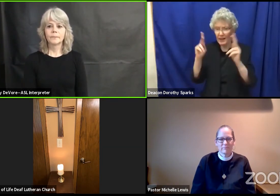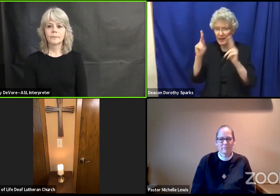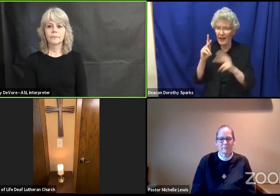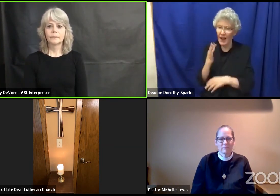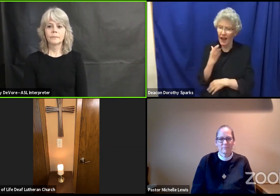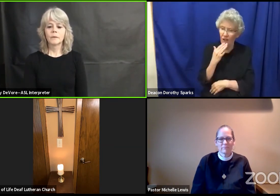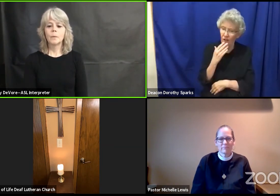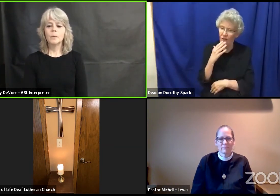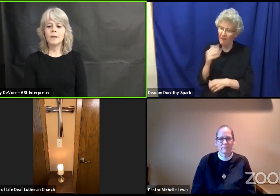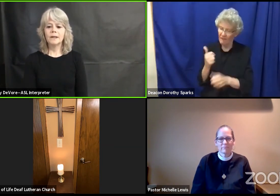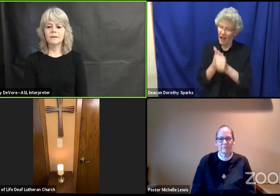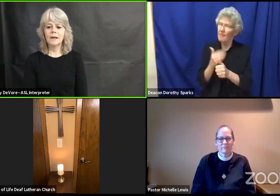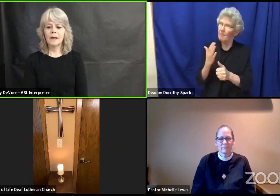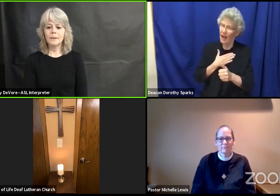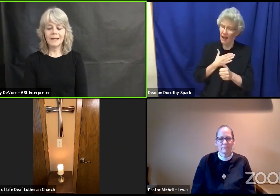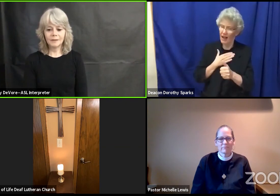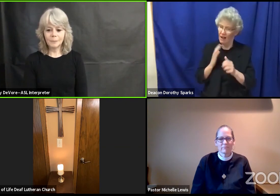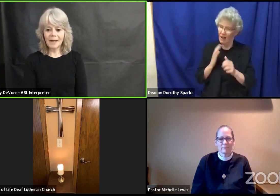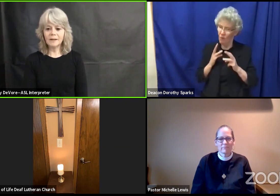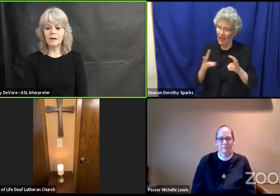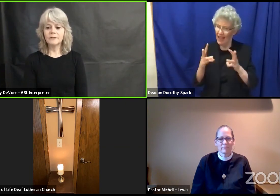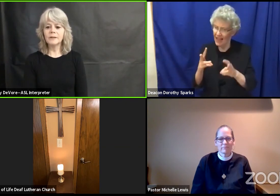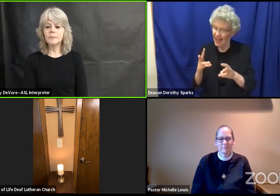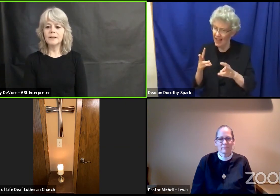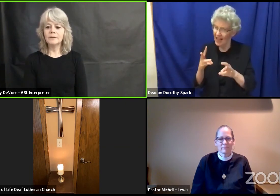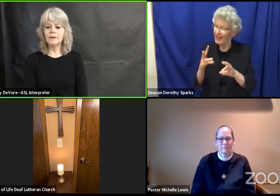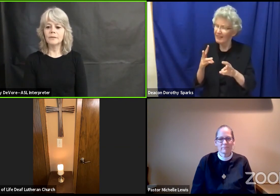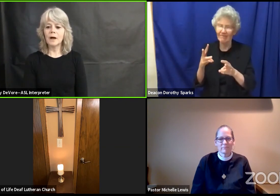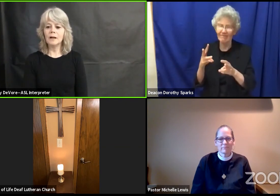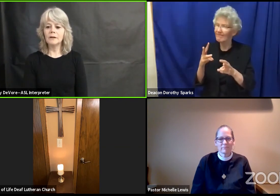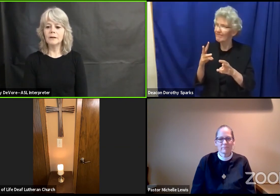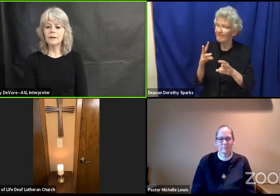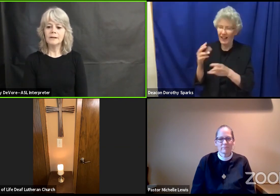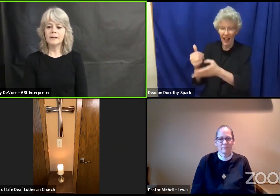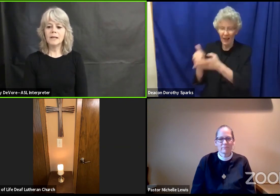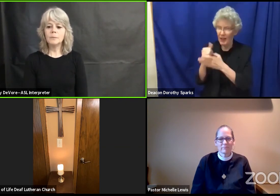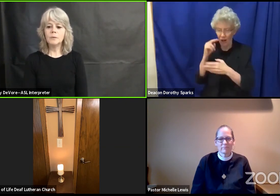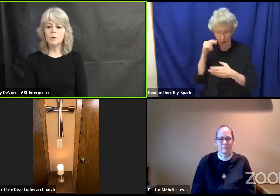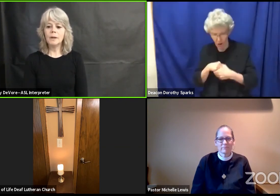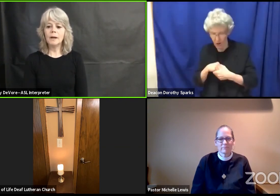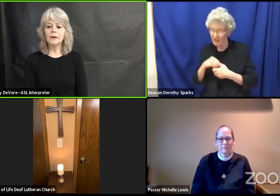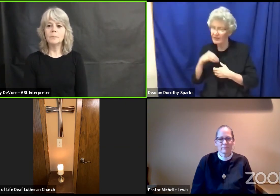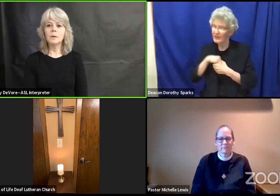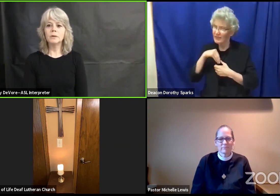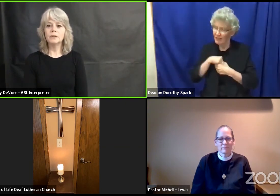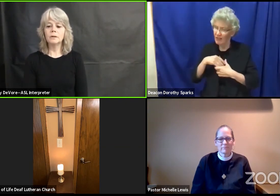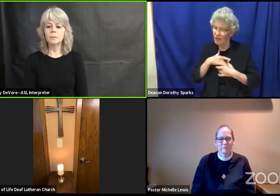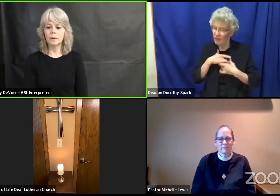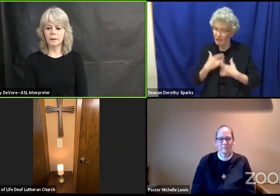when we accept expect our siblings of color to keep doing our emotional work